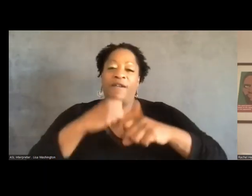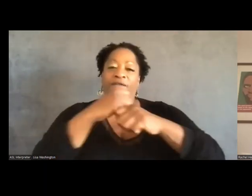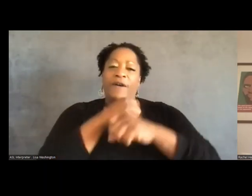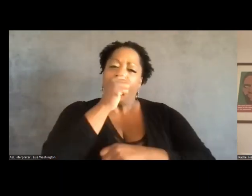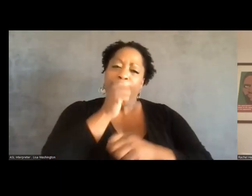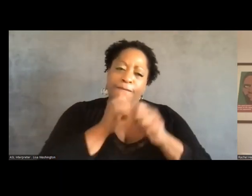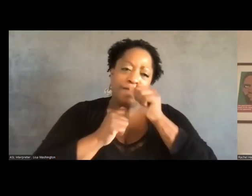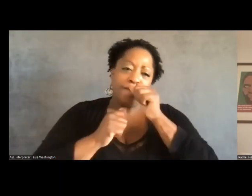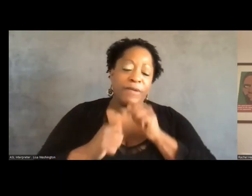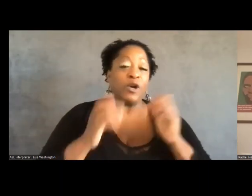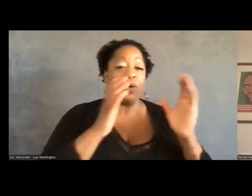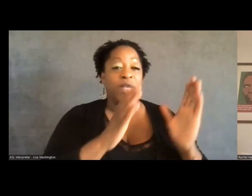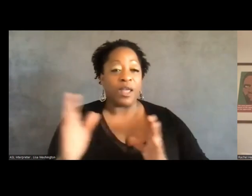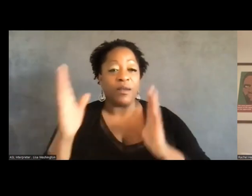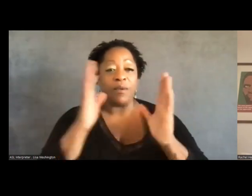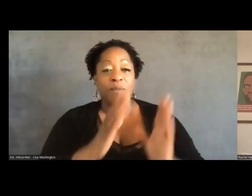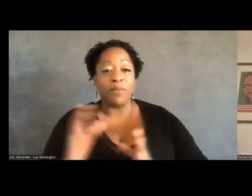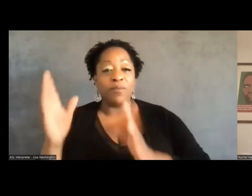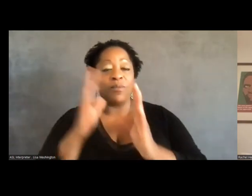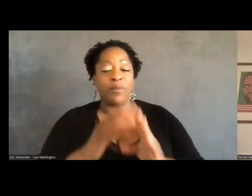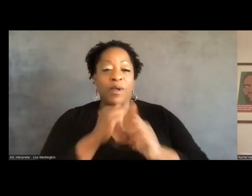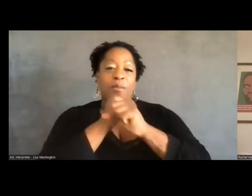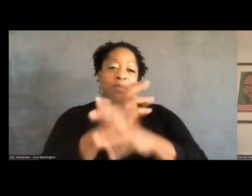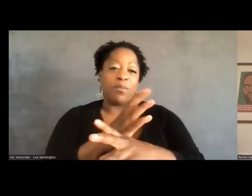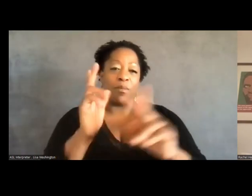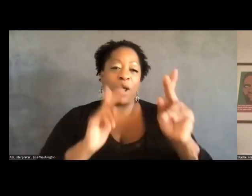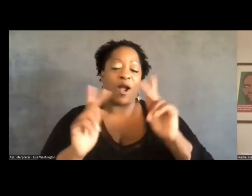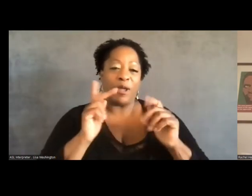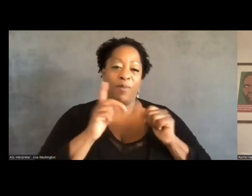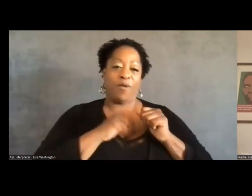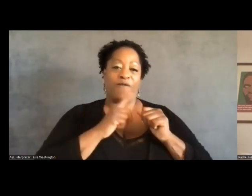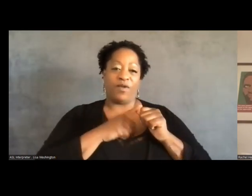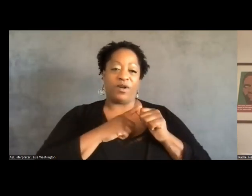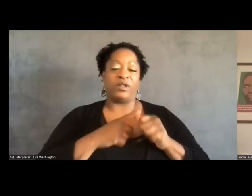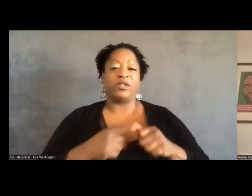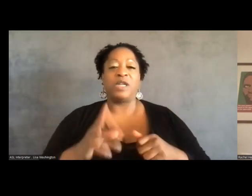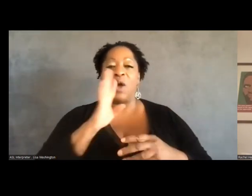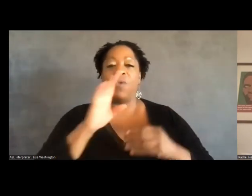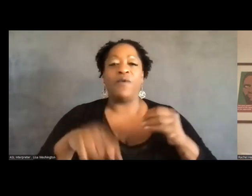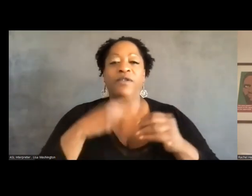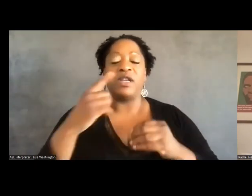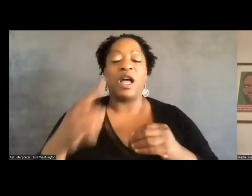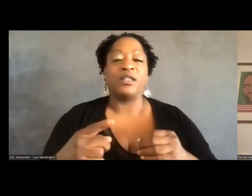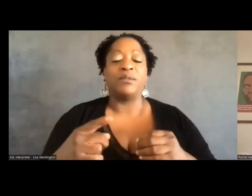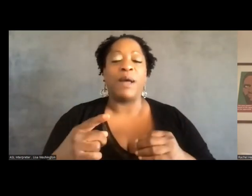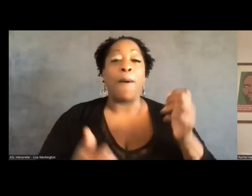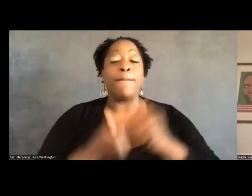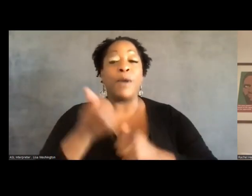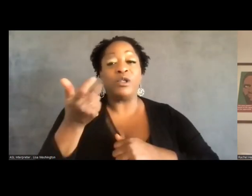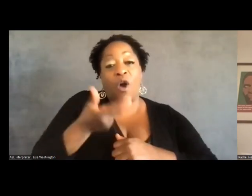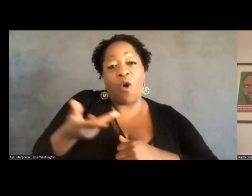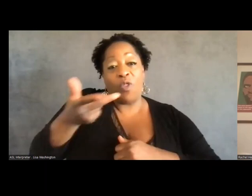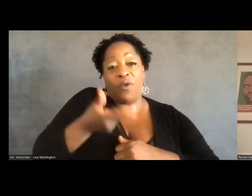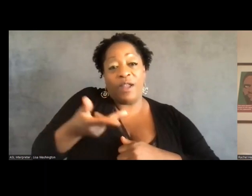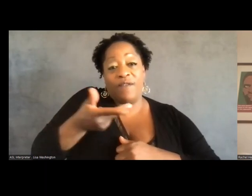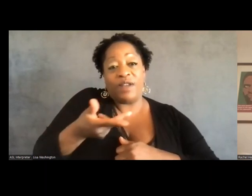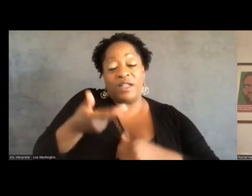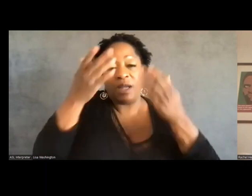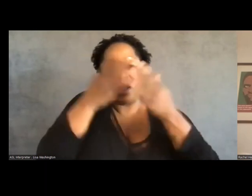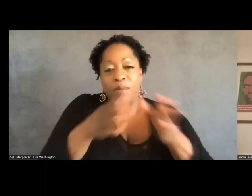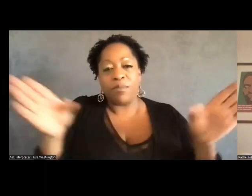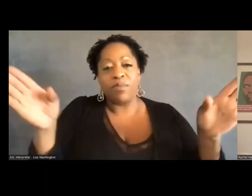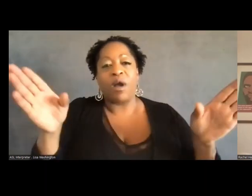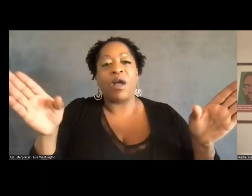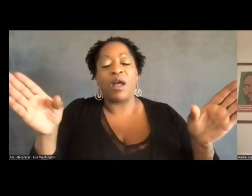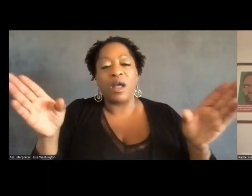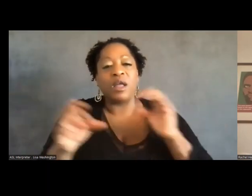thing that I'll say is I think, um, all of us talked about pretty broad based coalitions. And I know